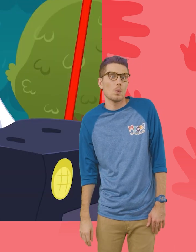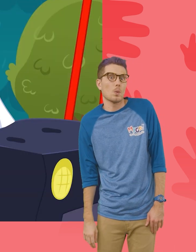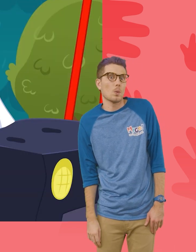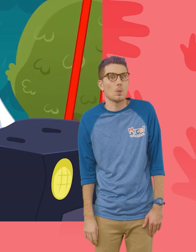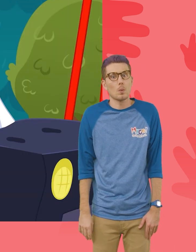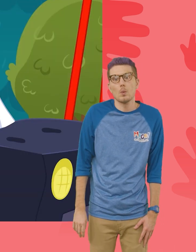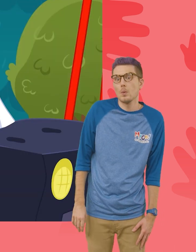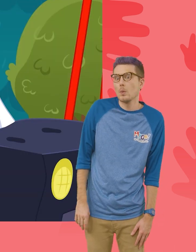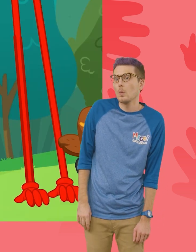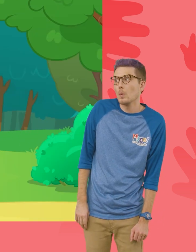Goodchloss!